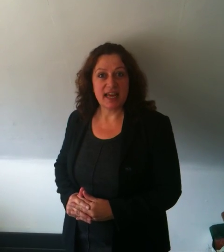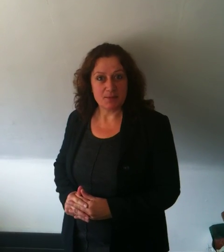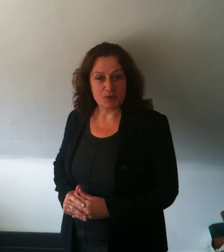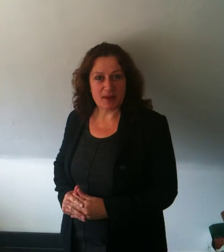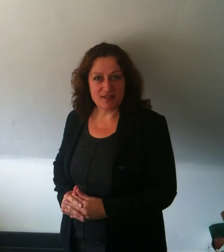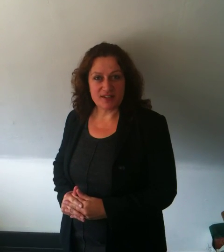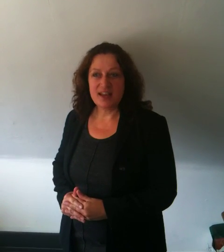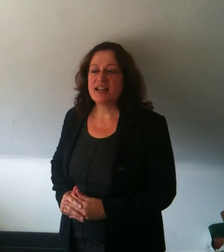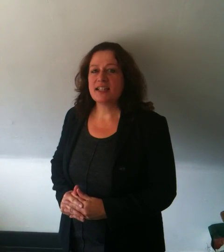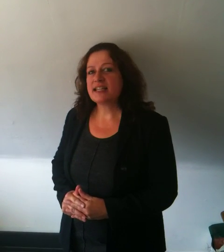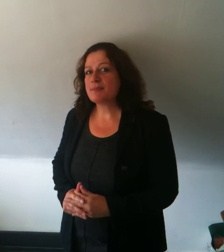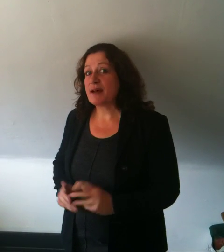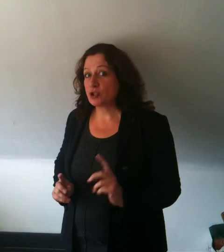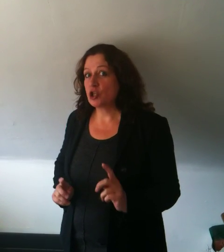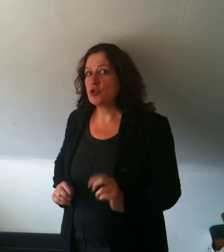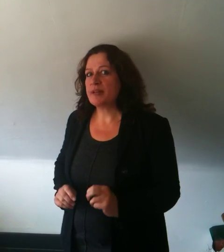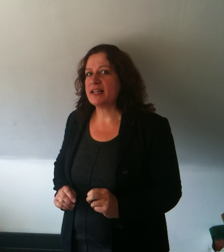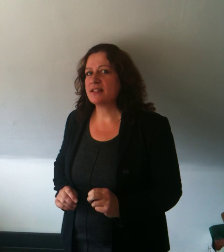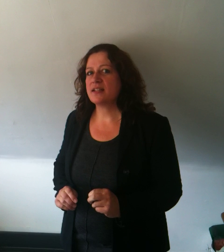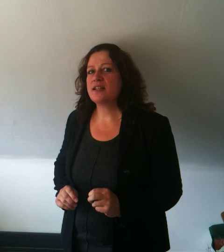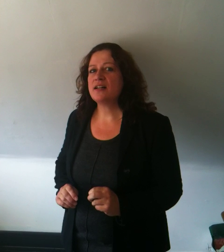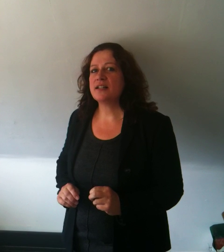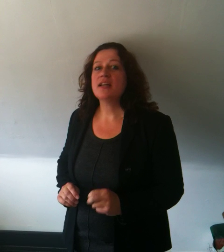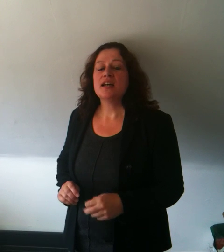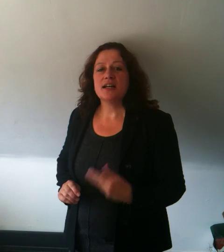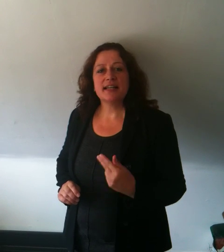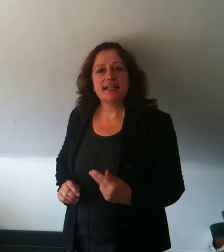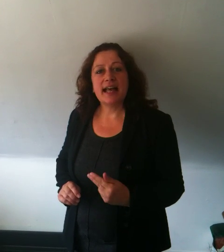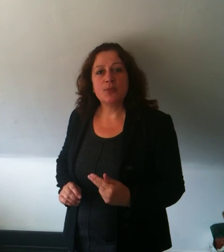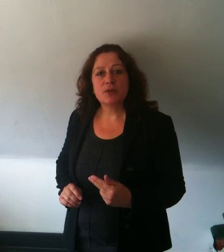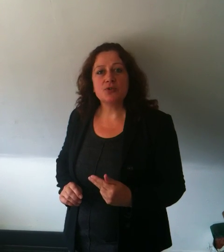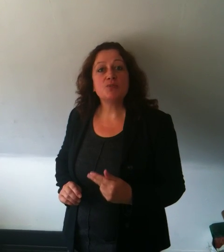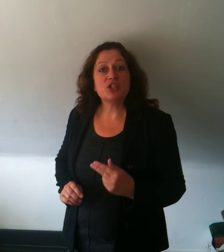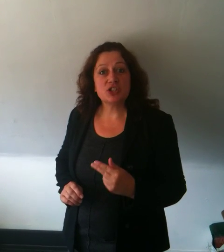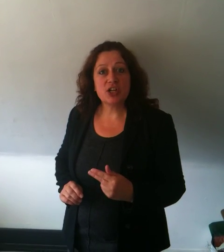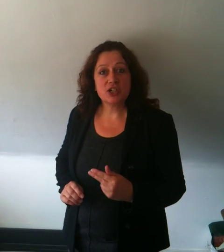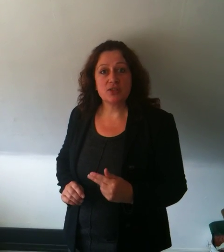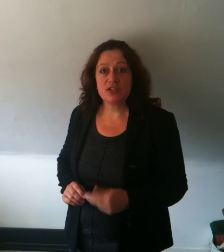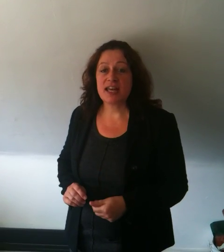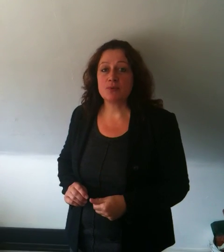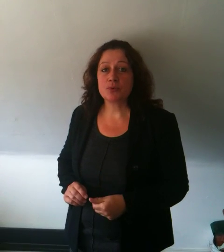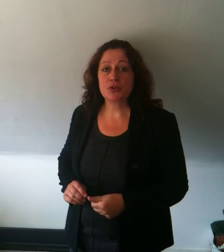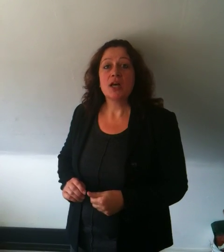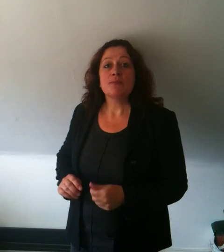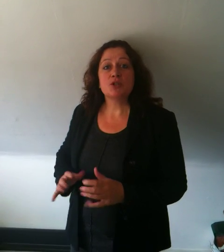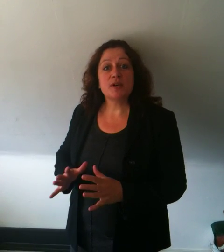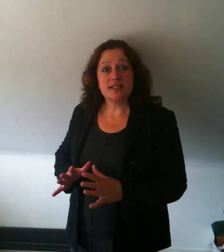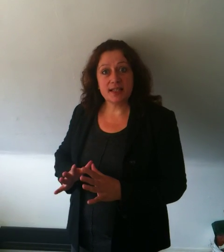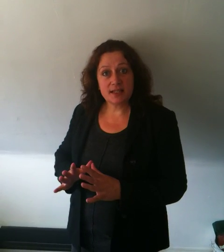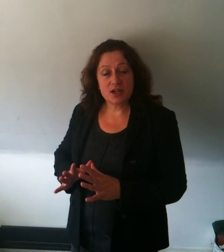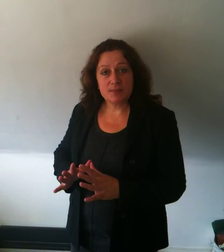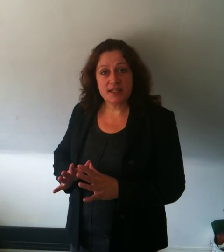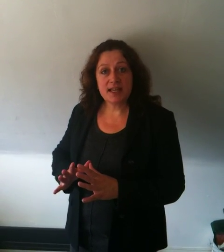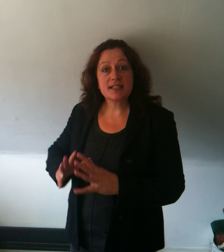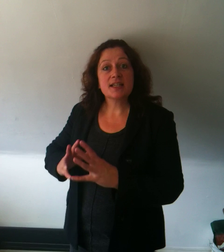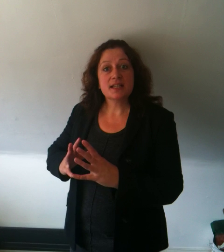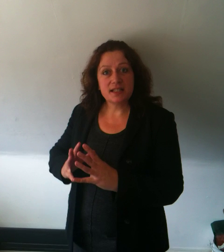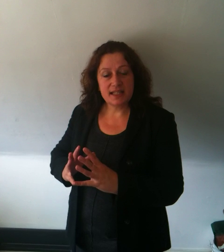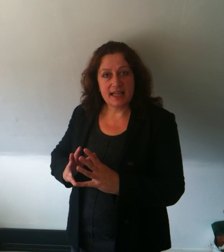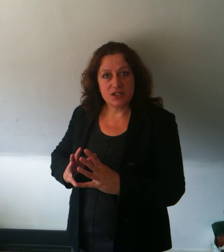tables method. It takes about two minutes to learn, and it can help you to be certain of tables between 6 times 6 and 10